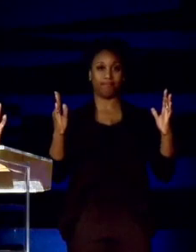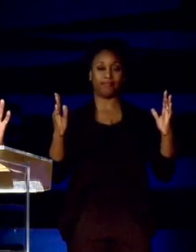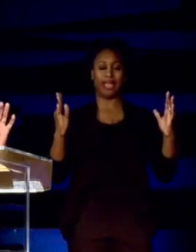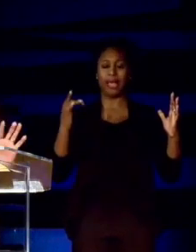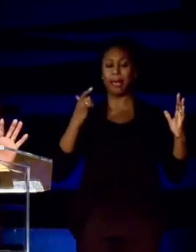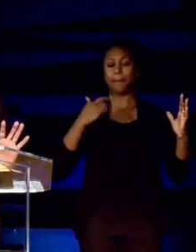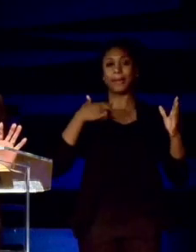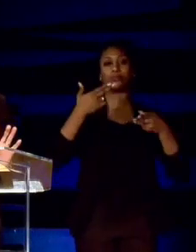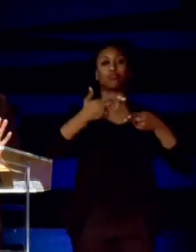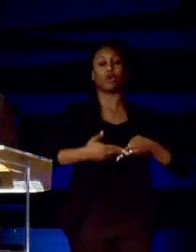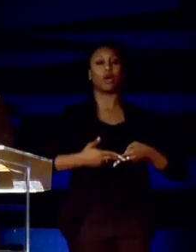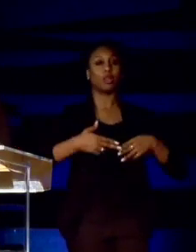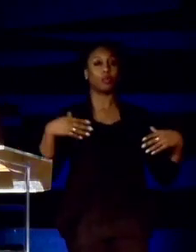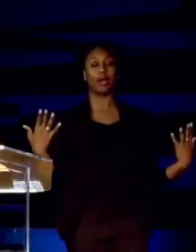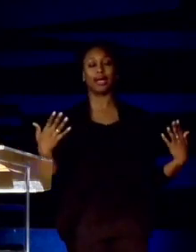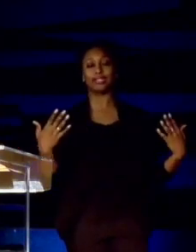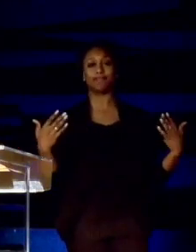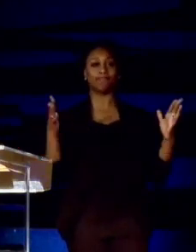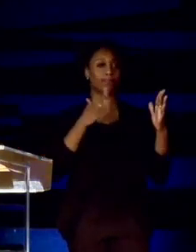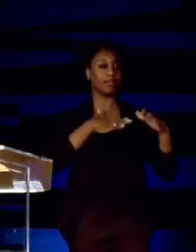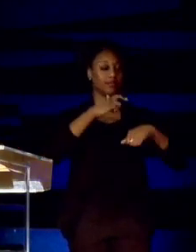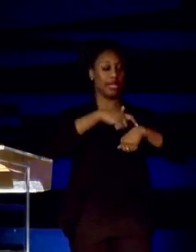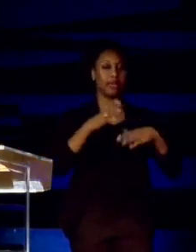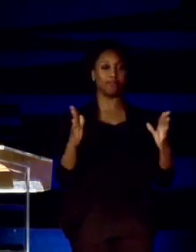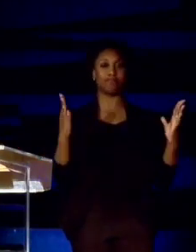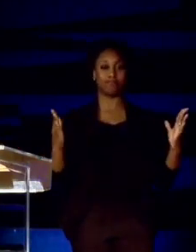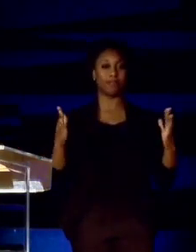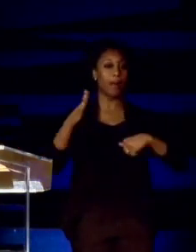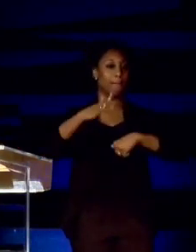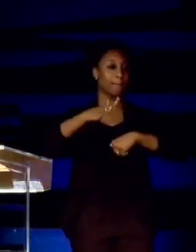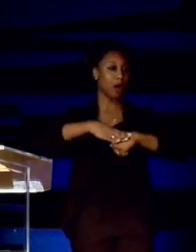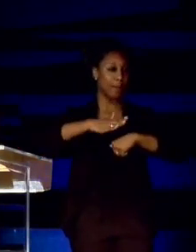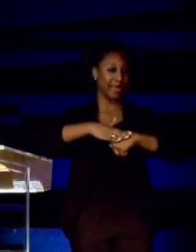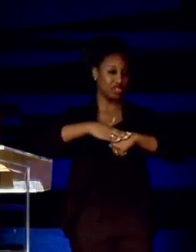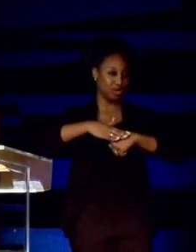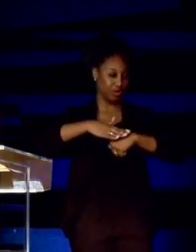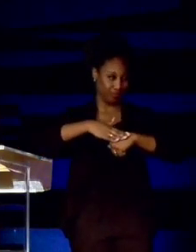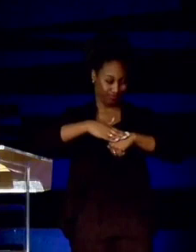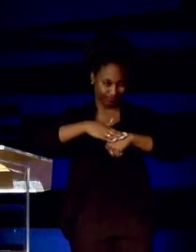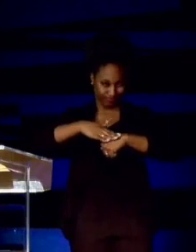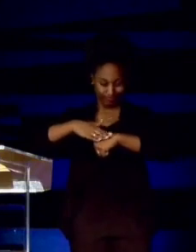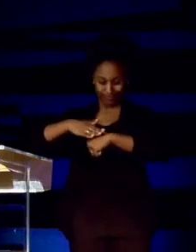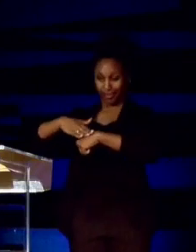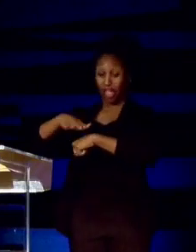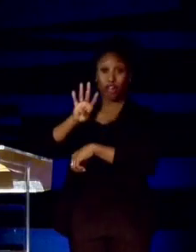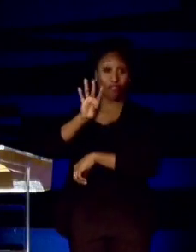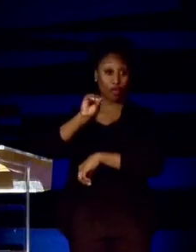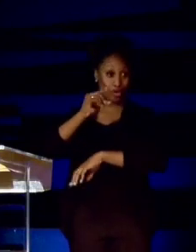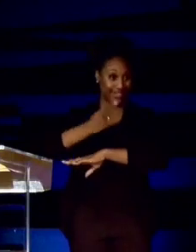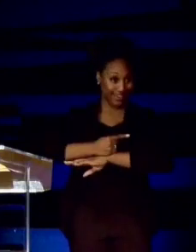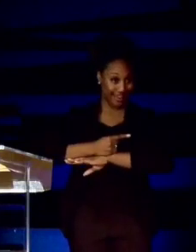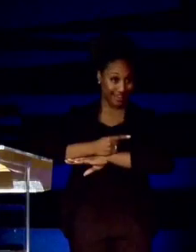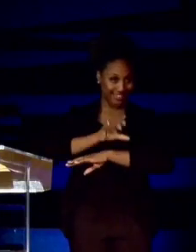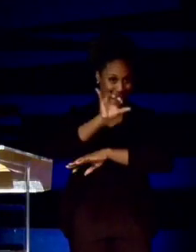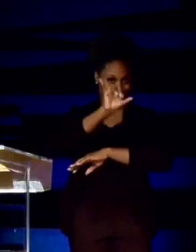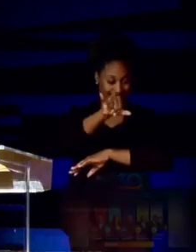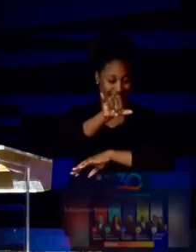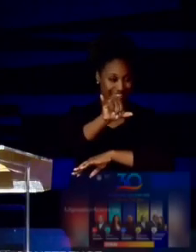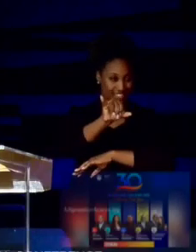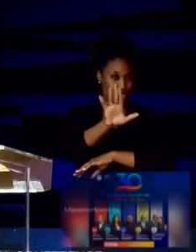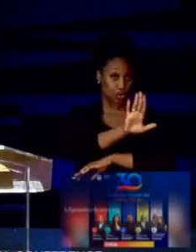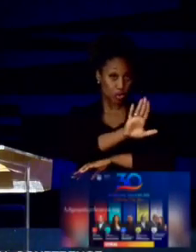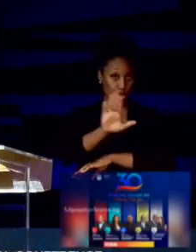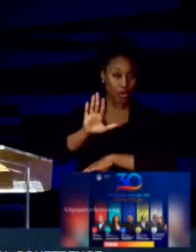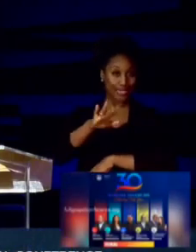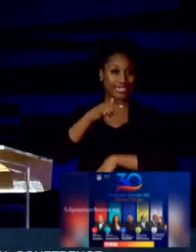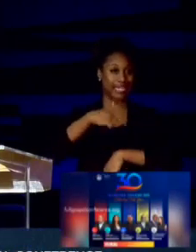call it the period of probation for the note taker. 40 days is the